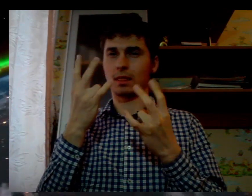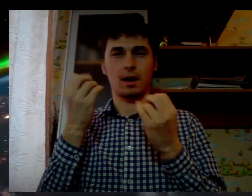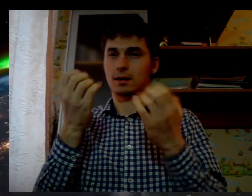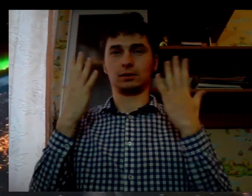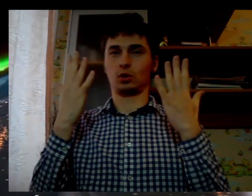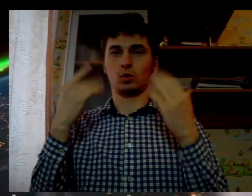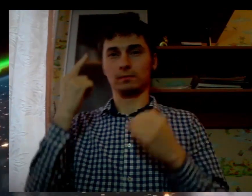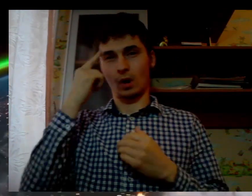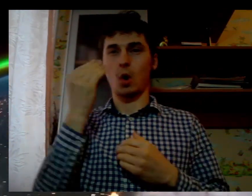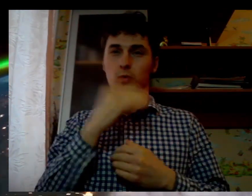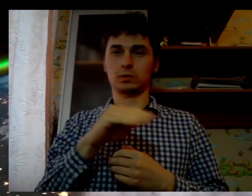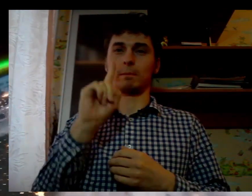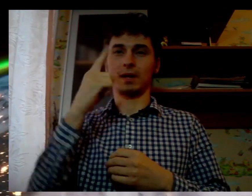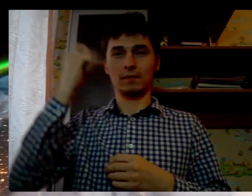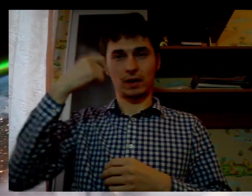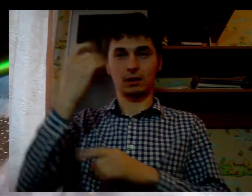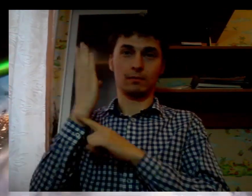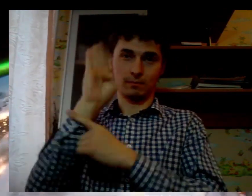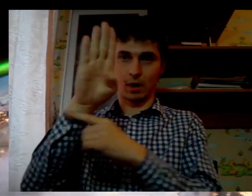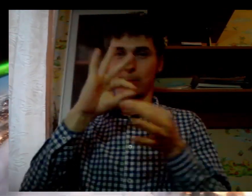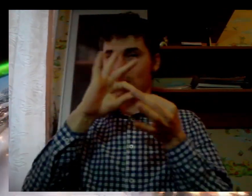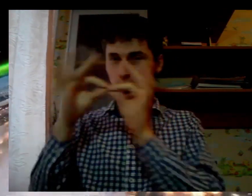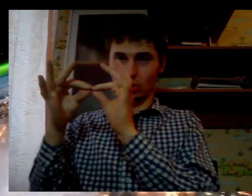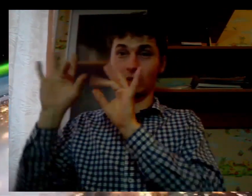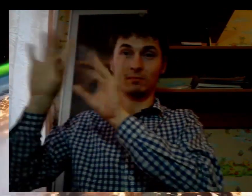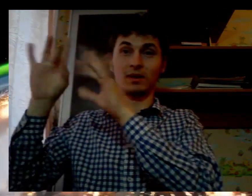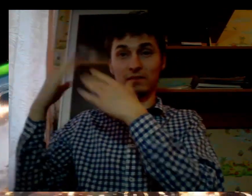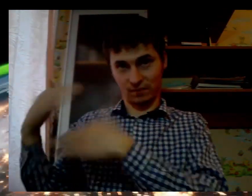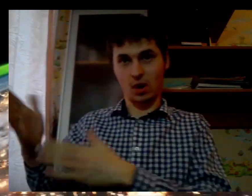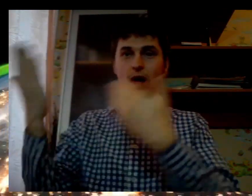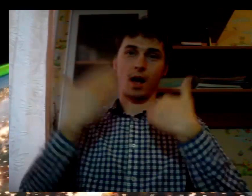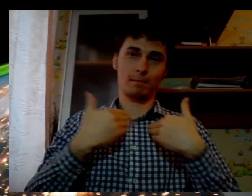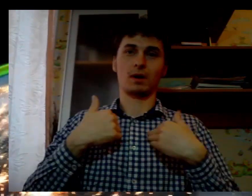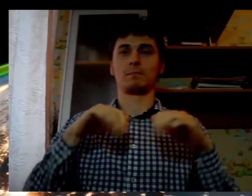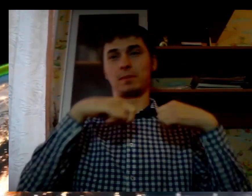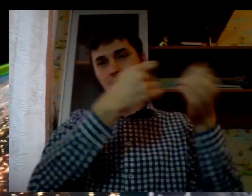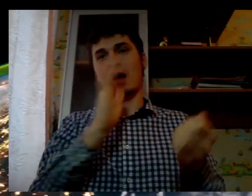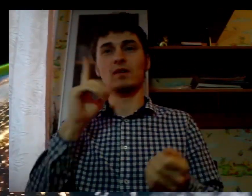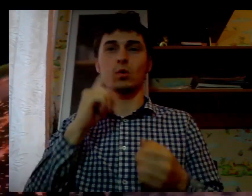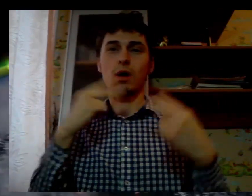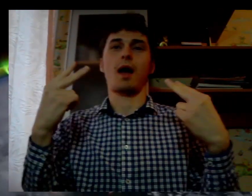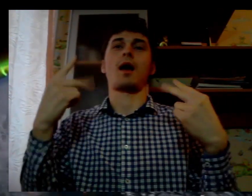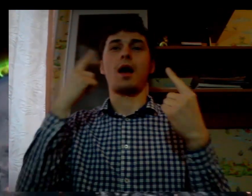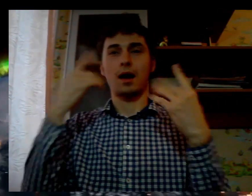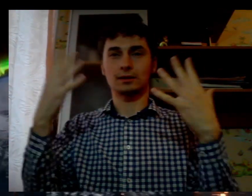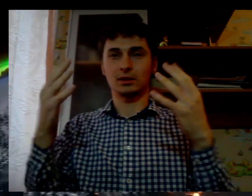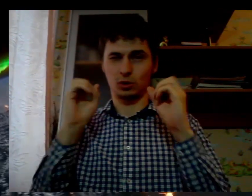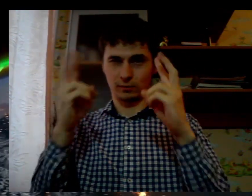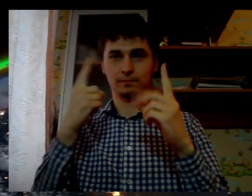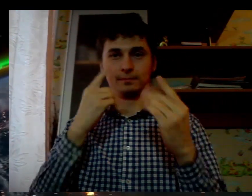Realizing this goal will require an intrapreneurial spirit, an a new generation of scientists ana-